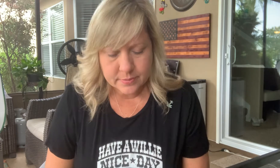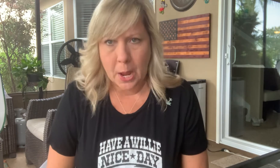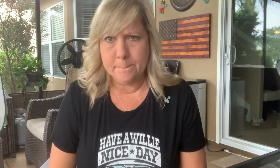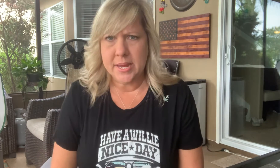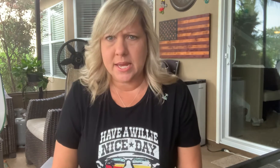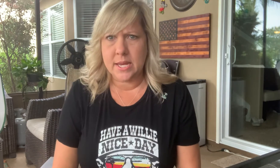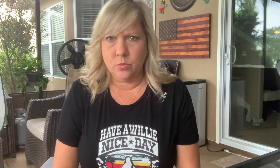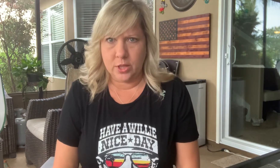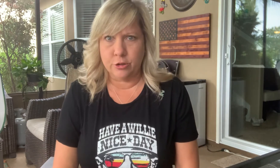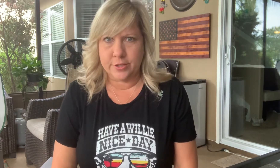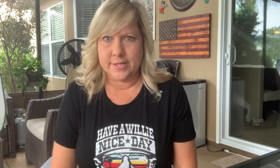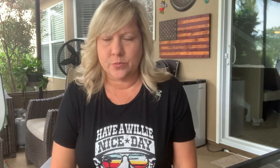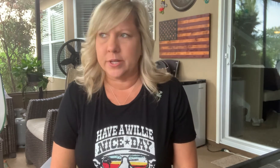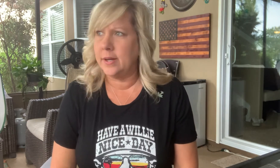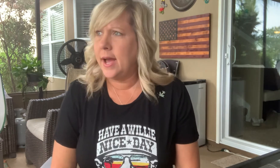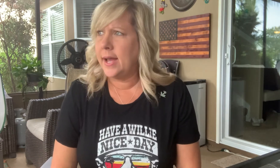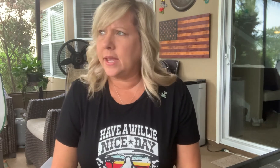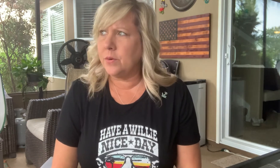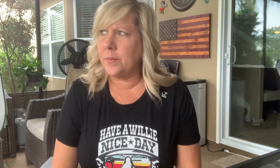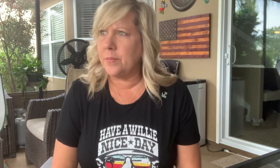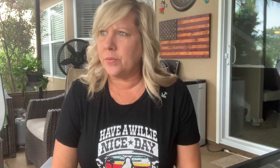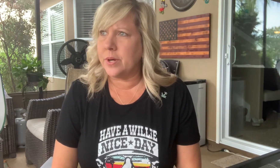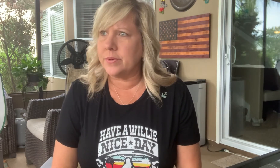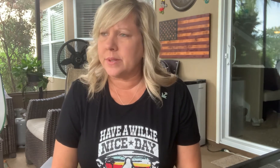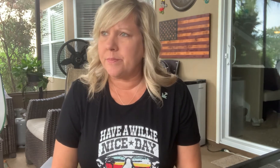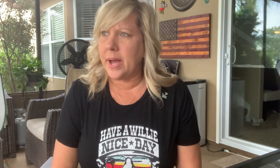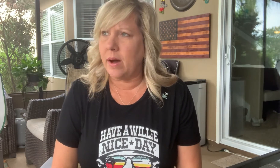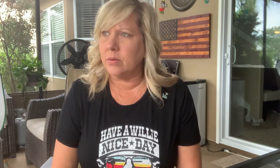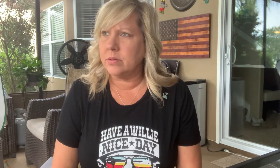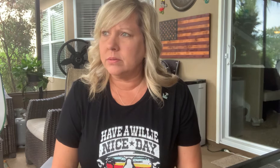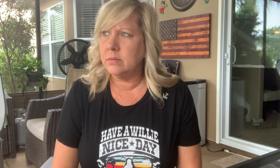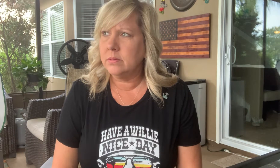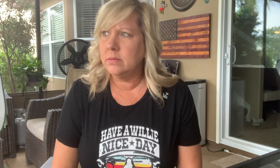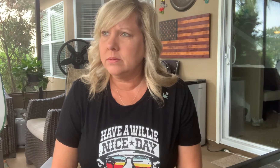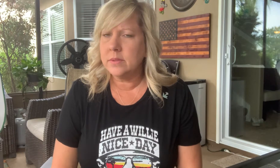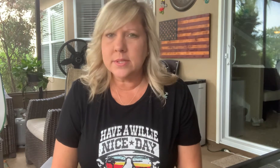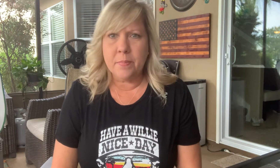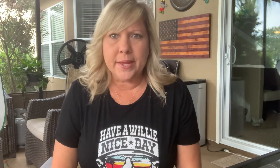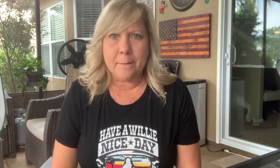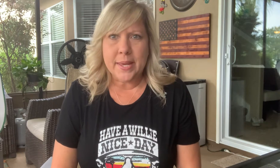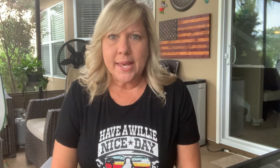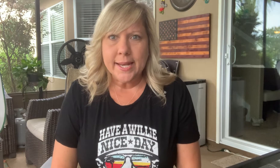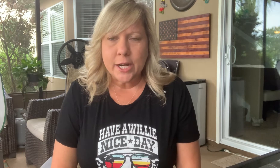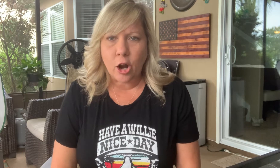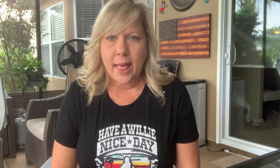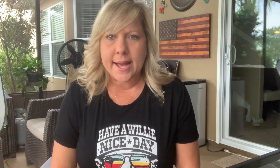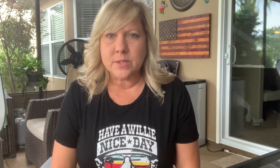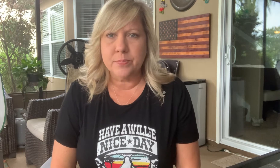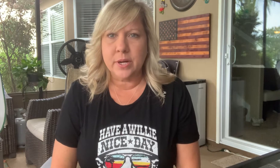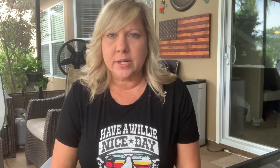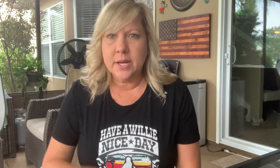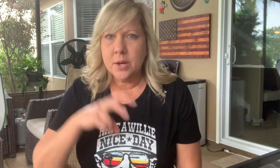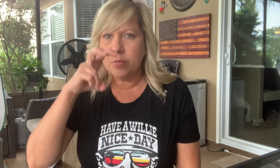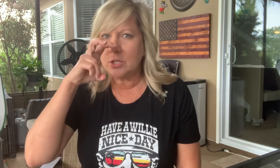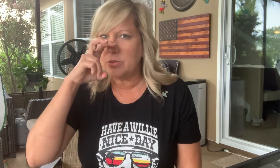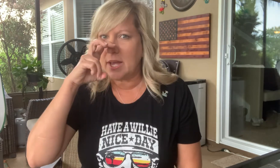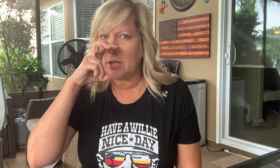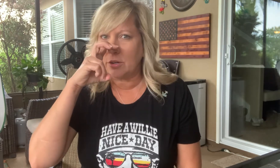Mean. We learned this one. Can't remember what it was about. Something mean in our last book. But you take your